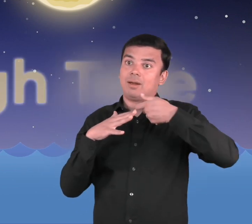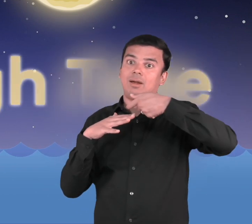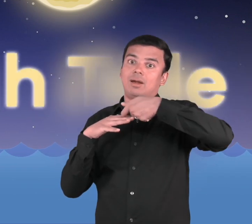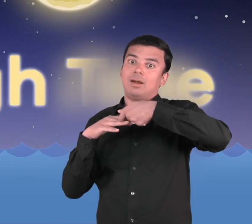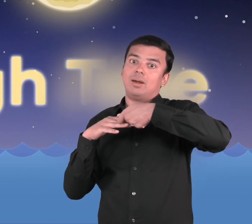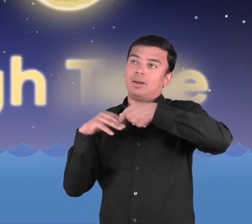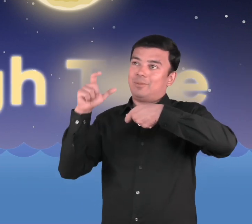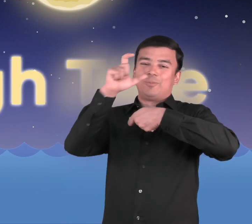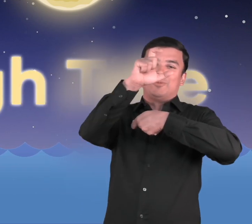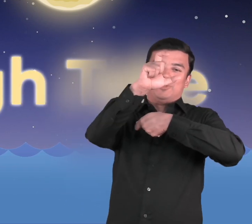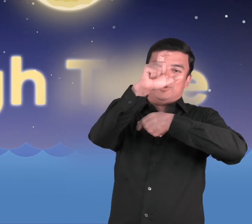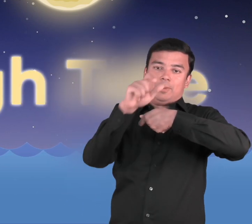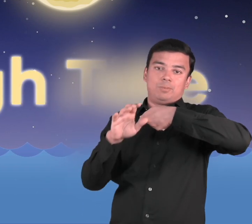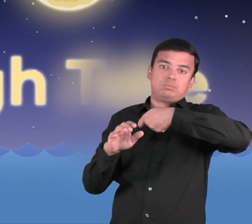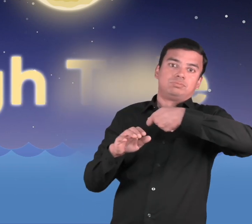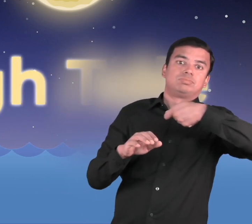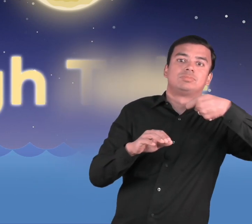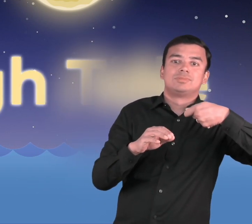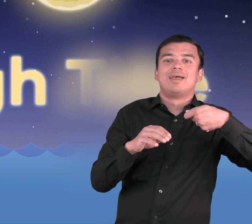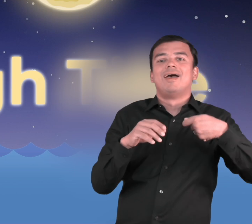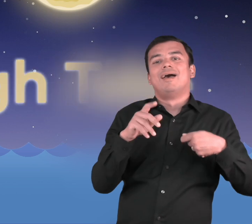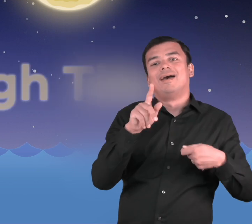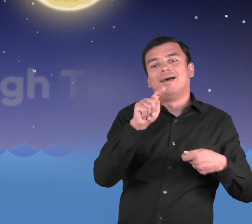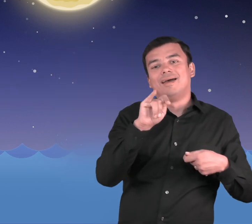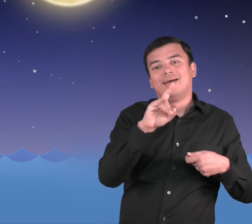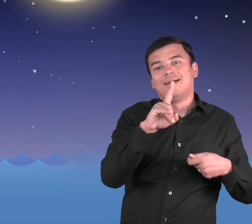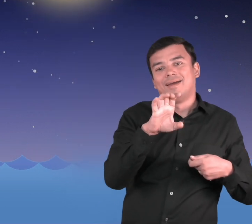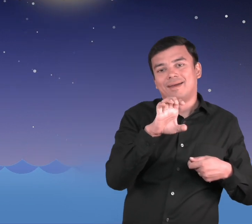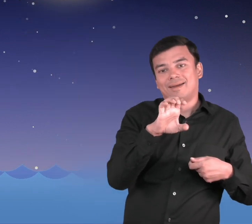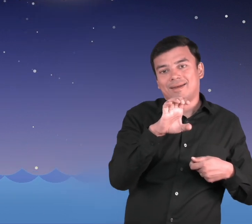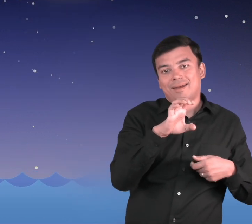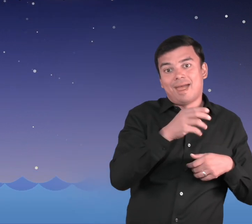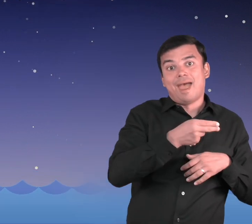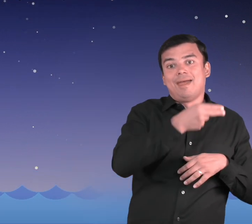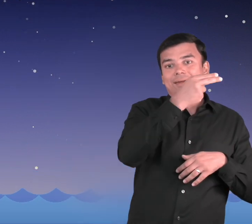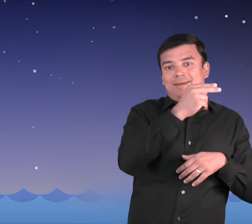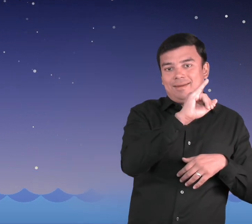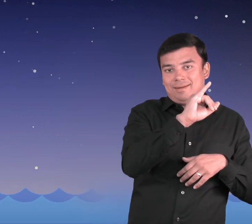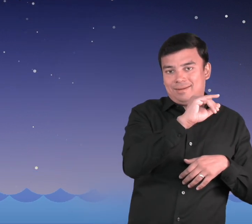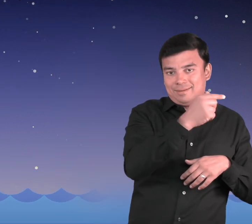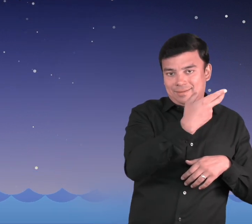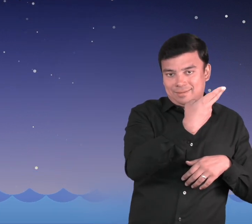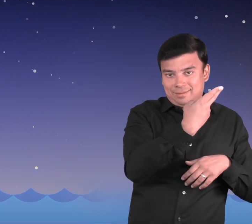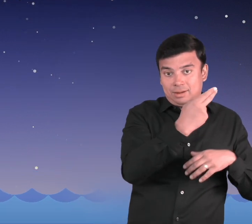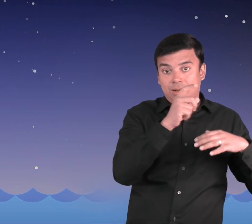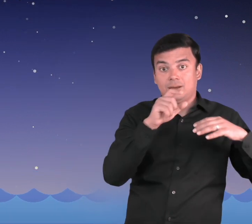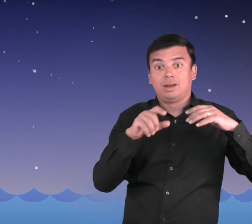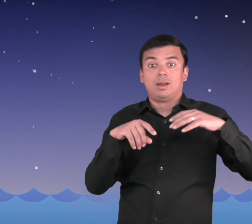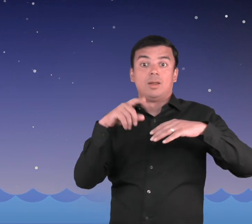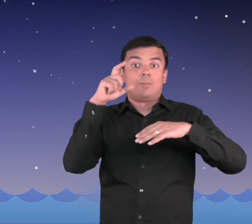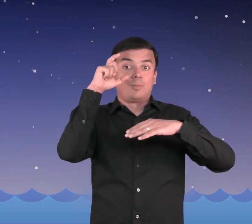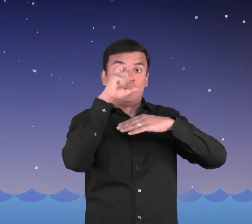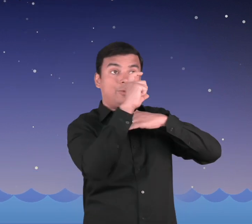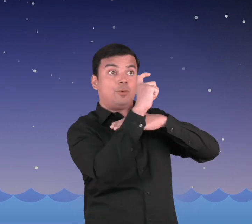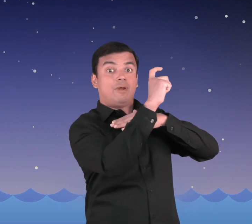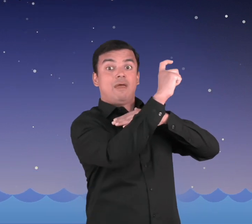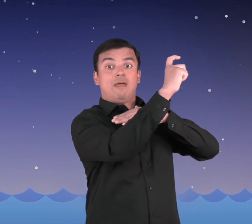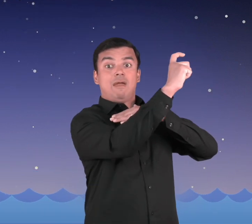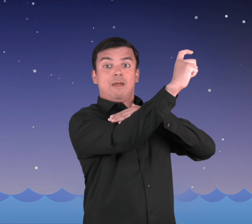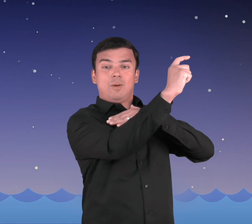This is called high tide. When the moon is farther away from the Earth, it does not pull as hard on the